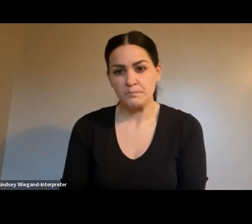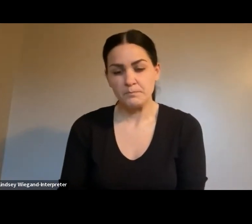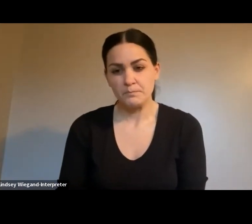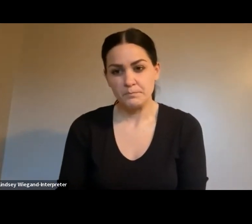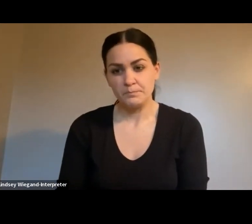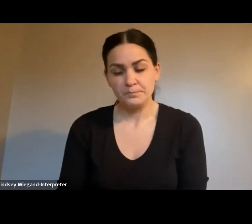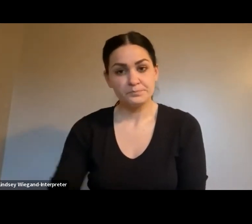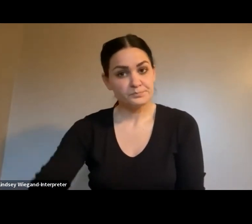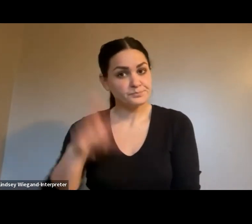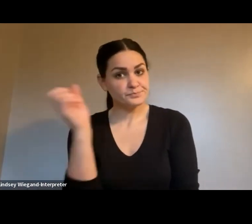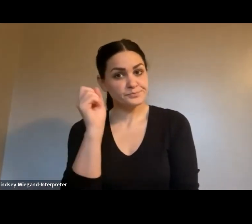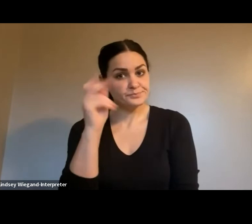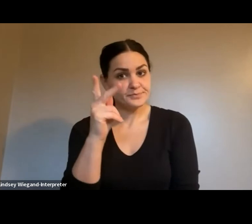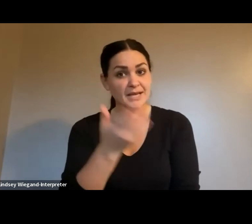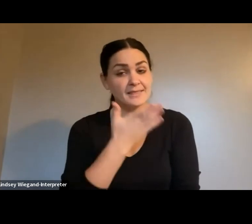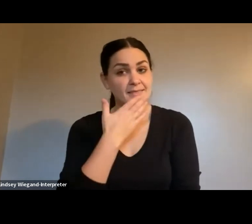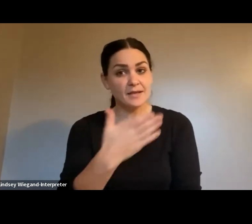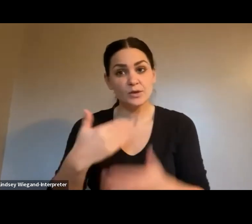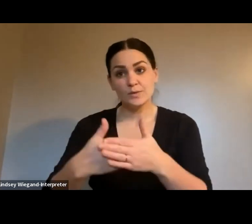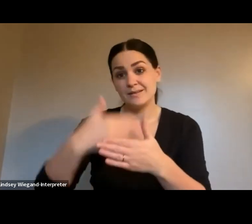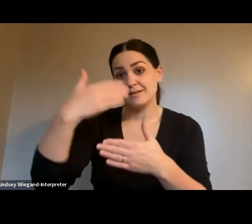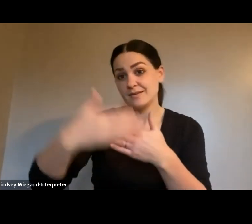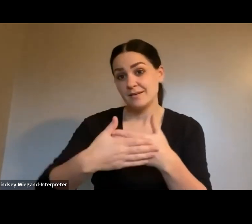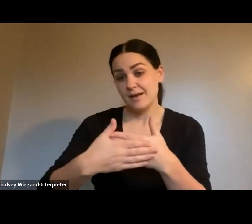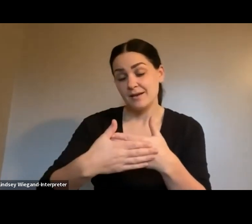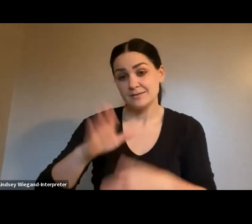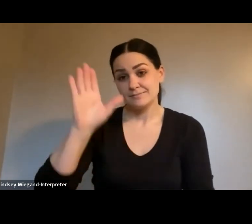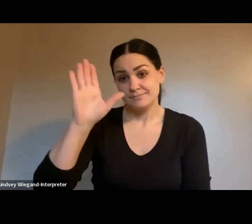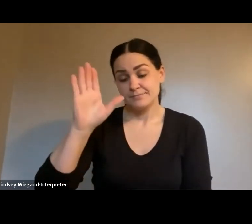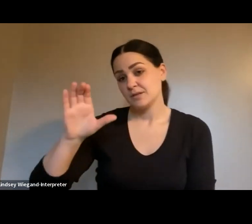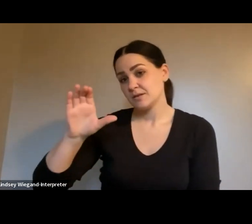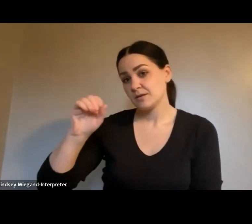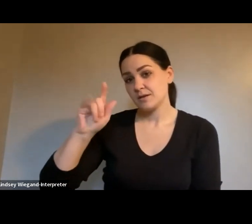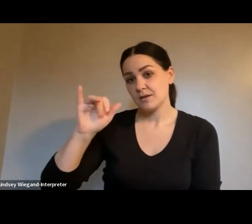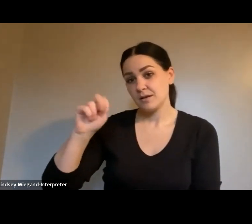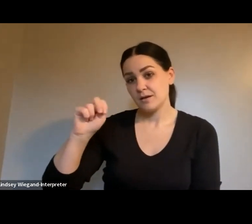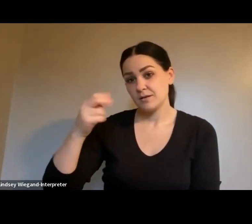Okay. Thank you. The next hand up is Colin Hansinski.